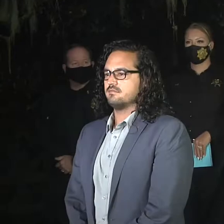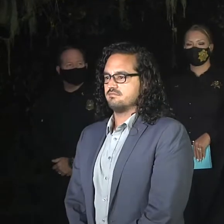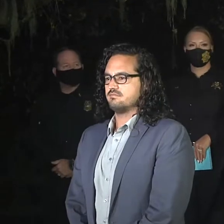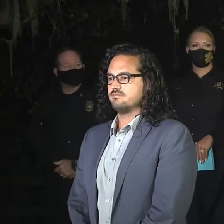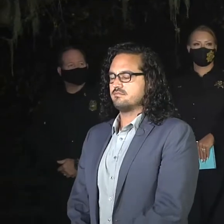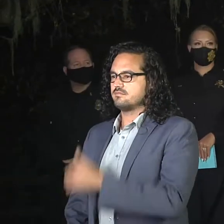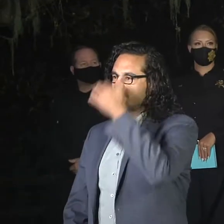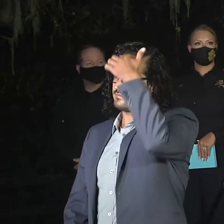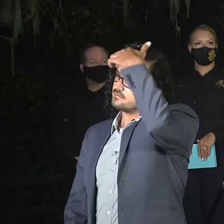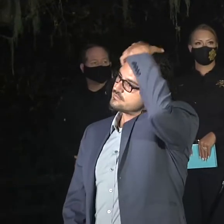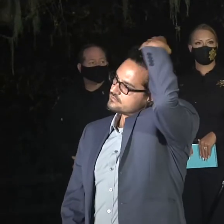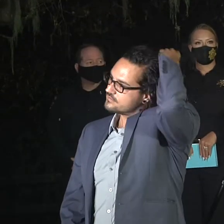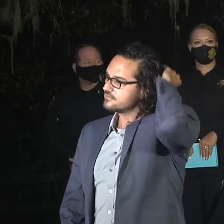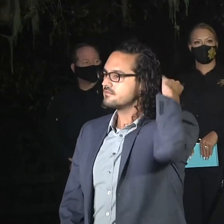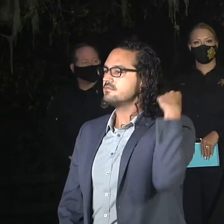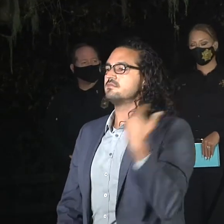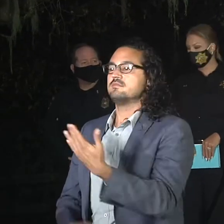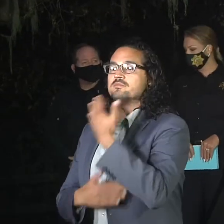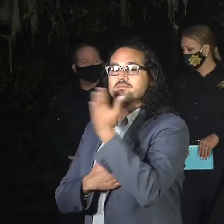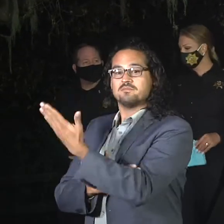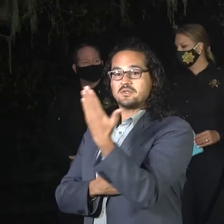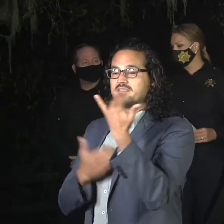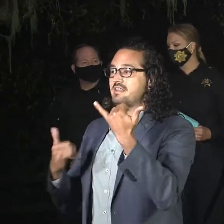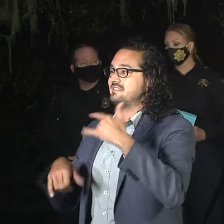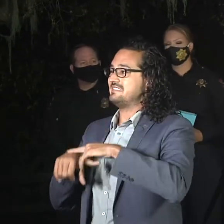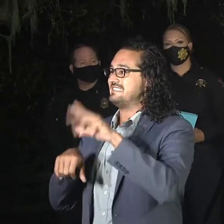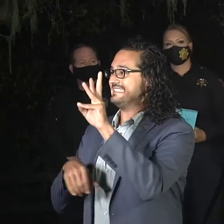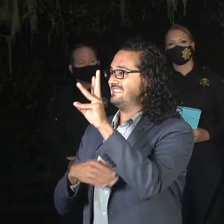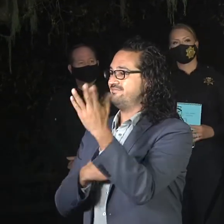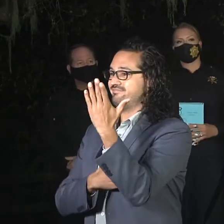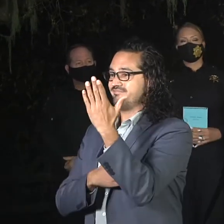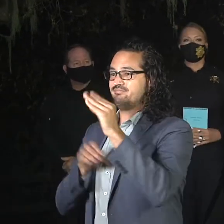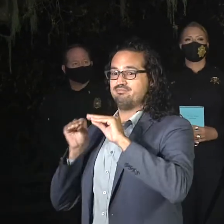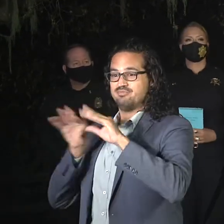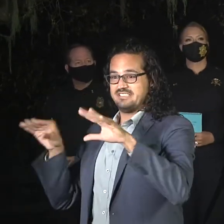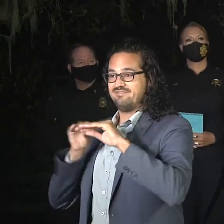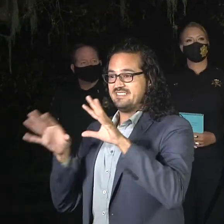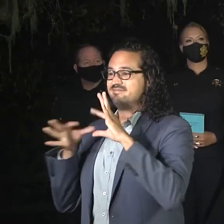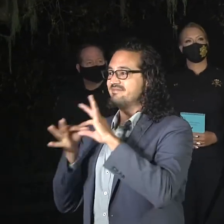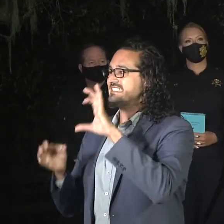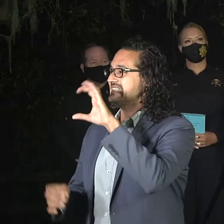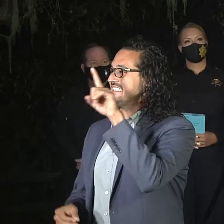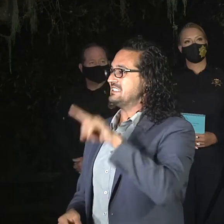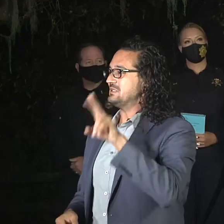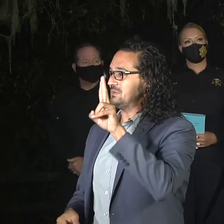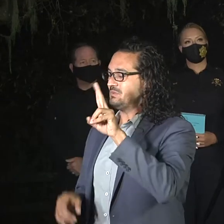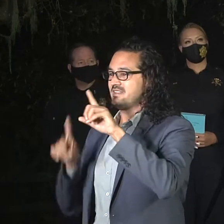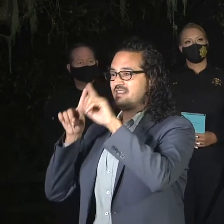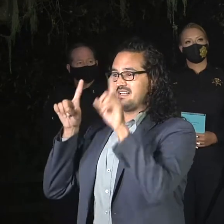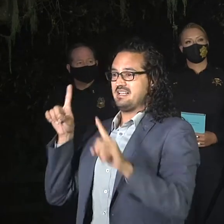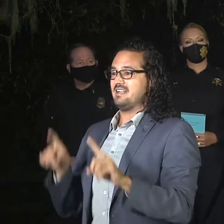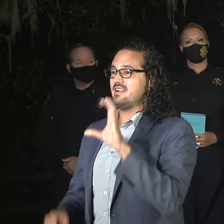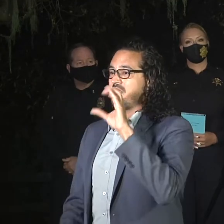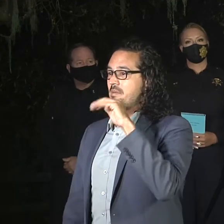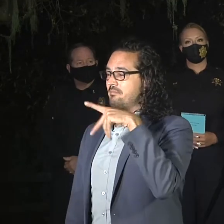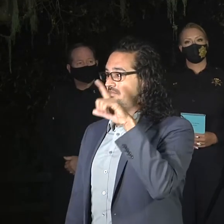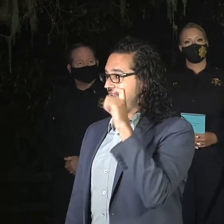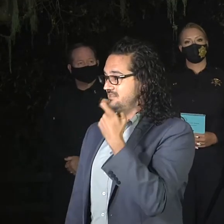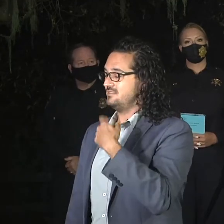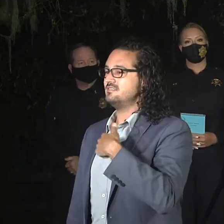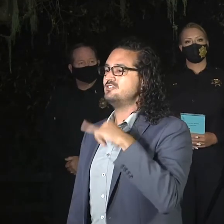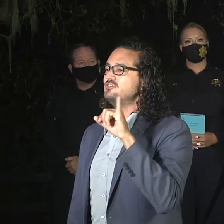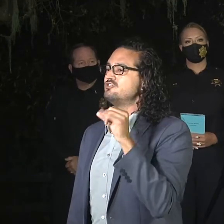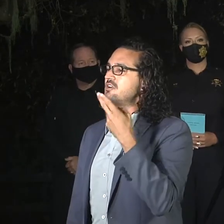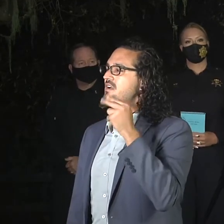Good morning, this is the 6 a.m. press conference for the CZU complex. My name is Jonathan Cox, deputy chief with CAL FIRE San